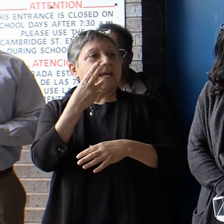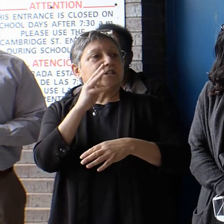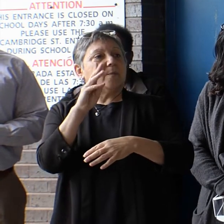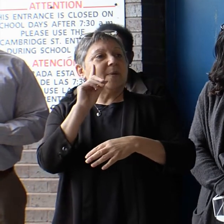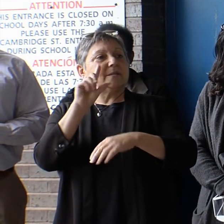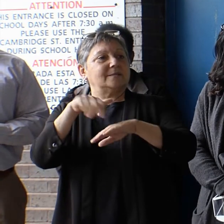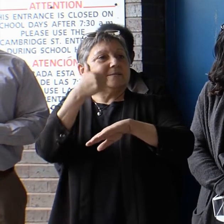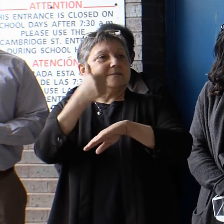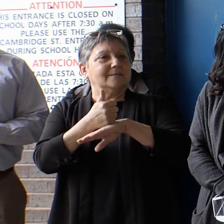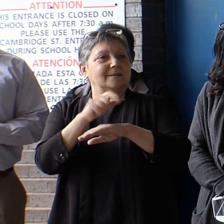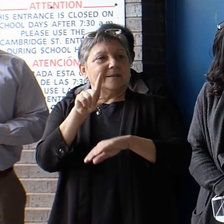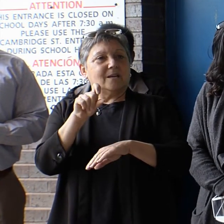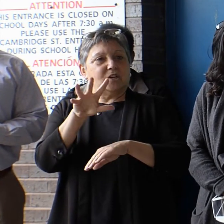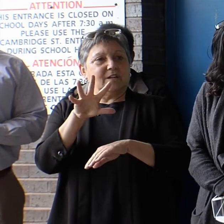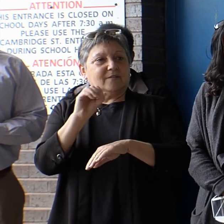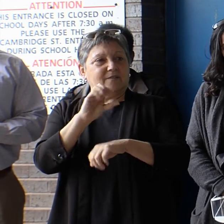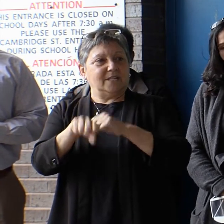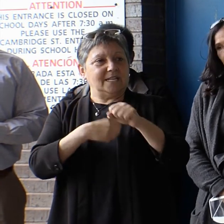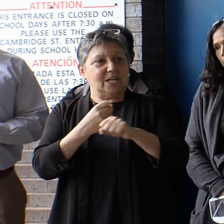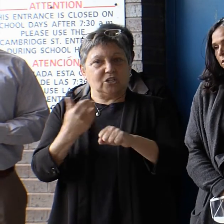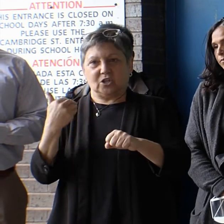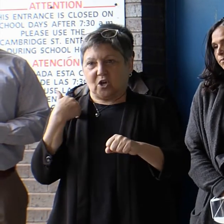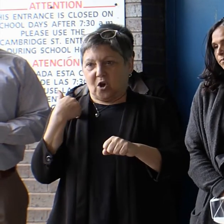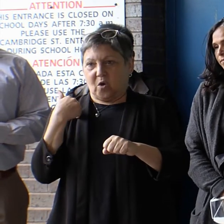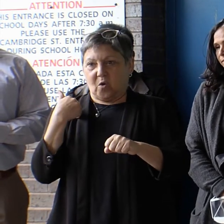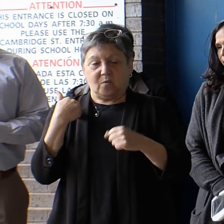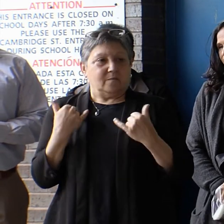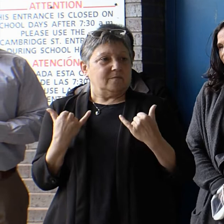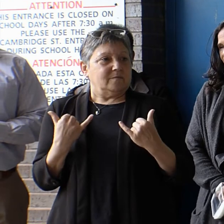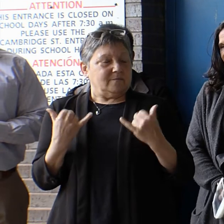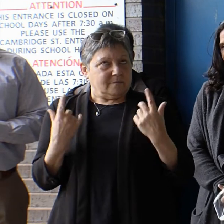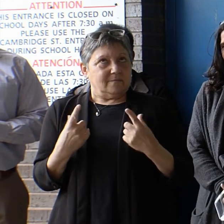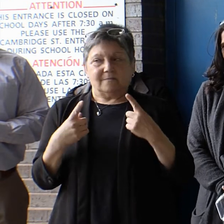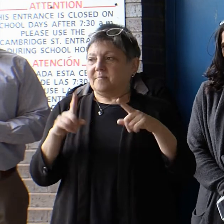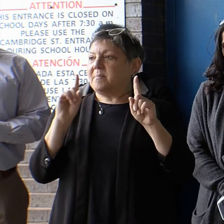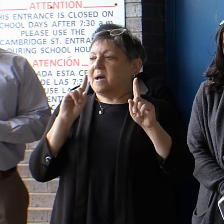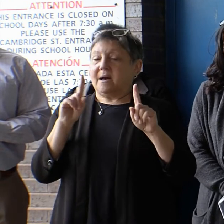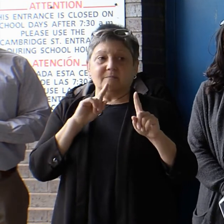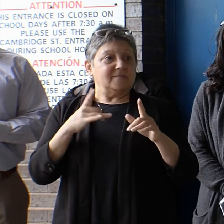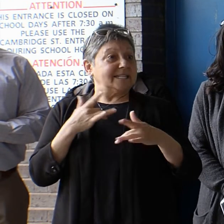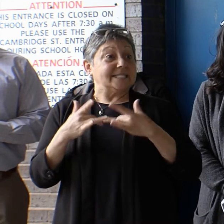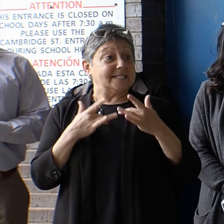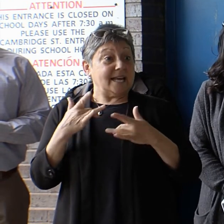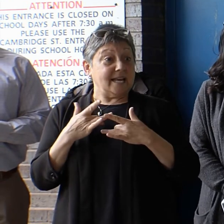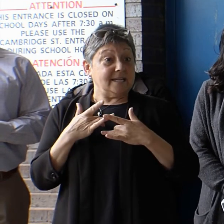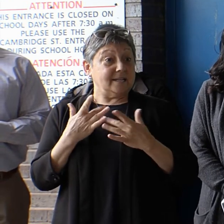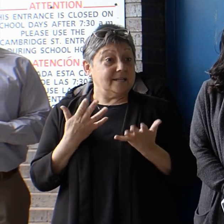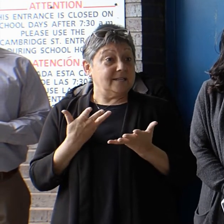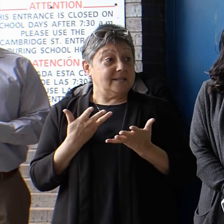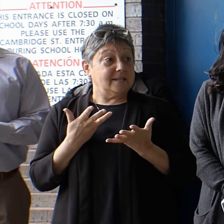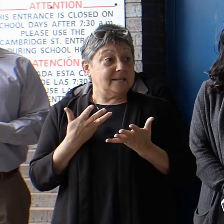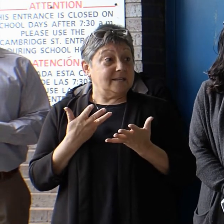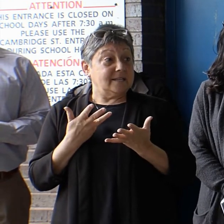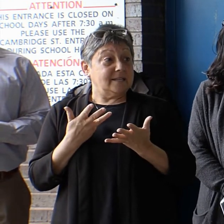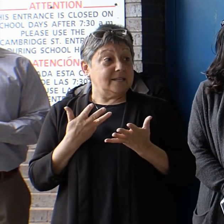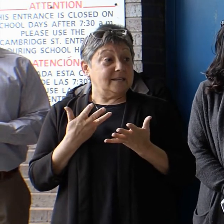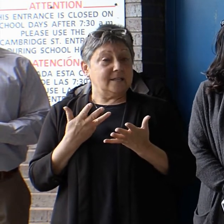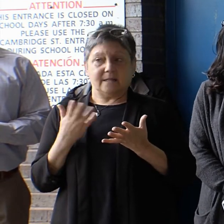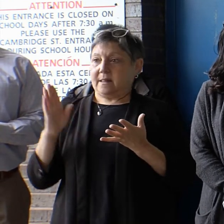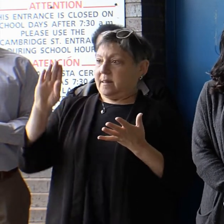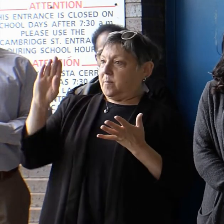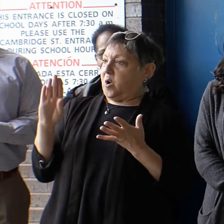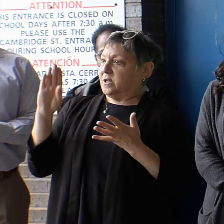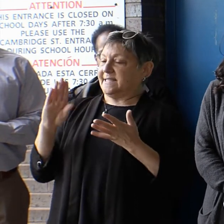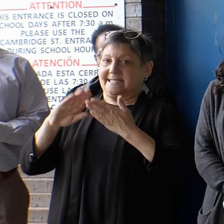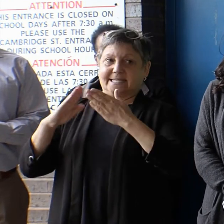ago. And I'm really, really excited to hear that the city of Boston